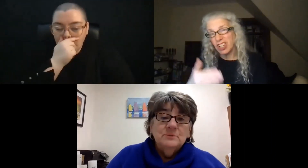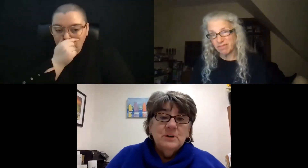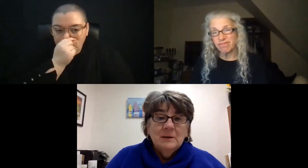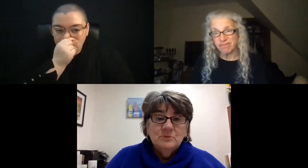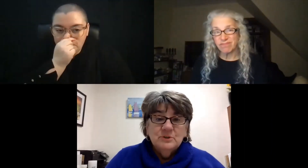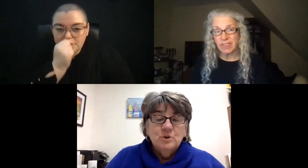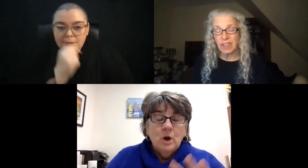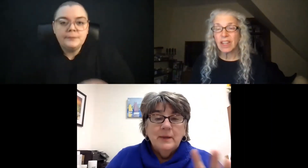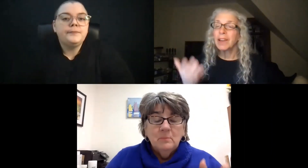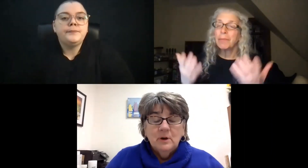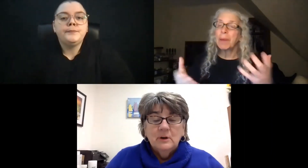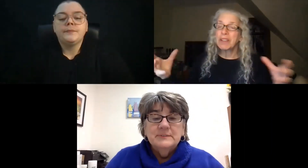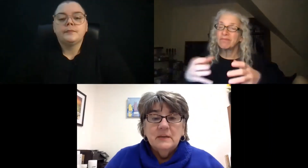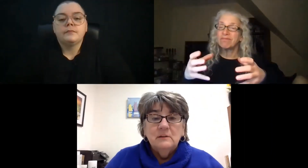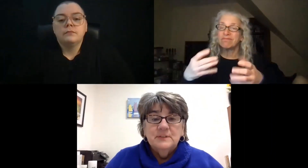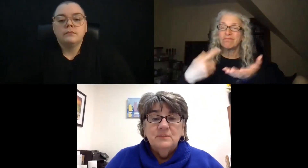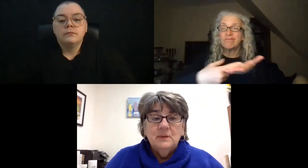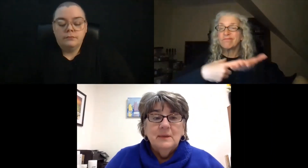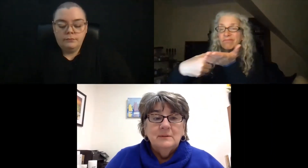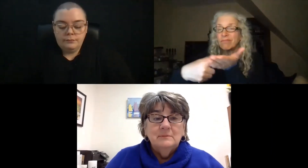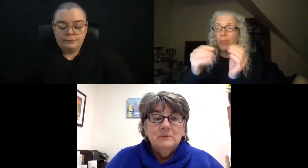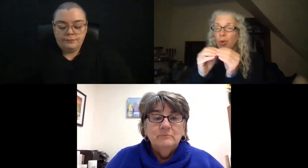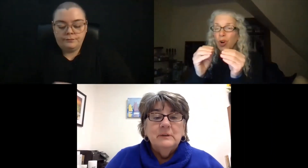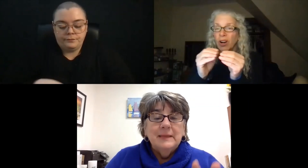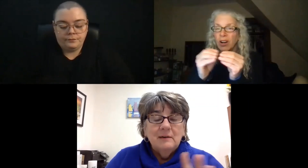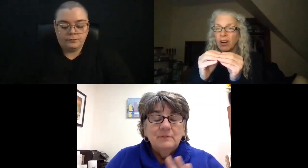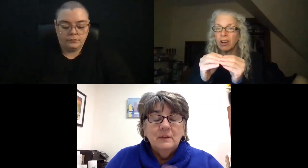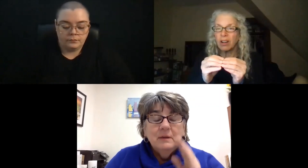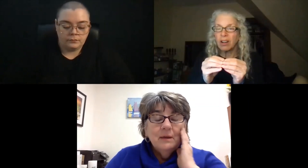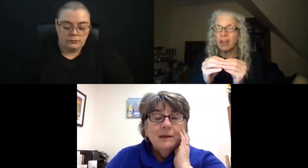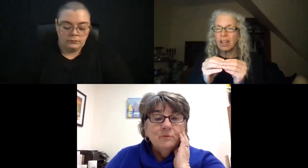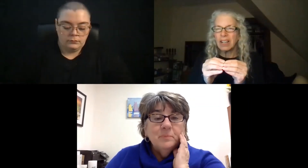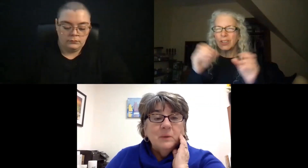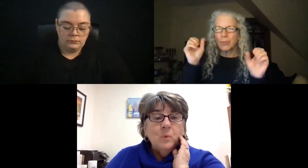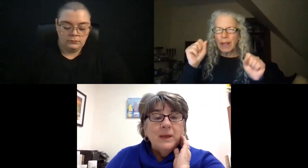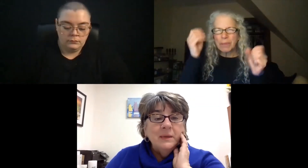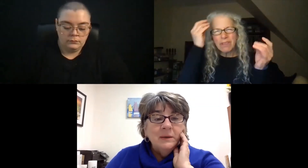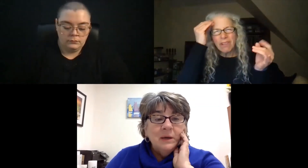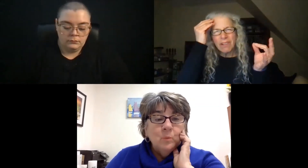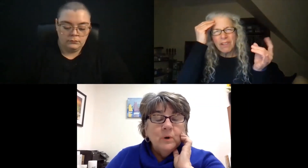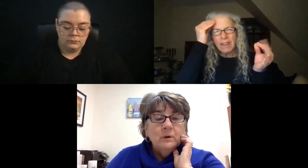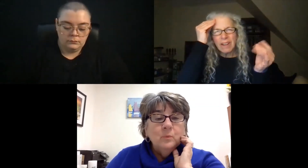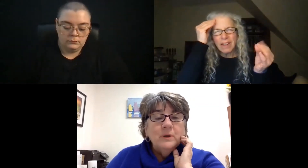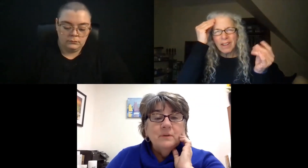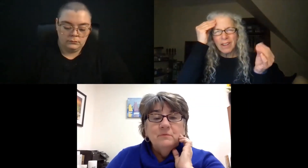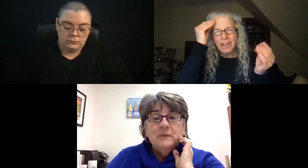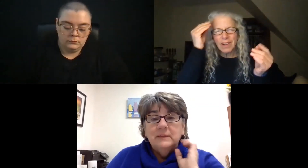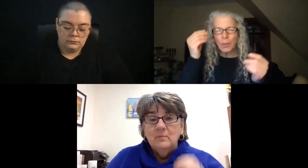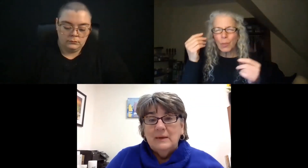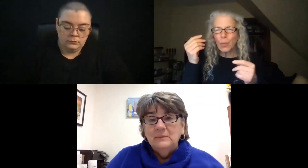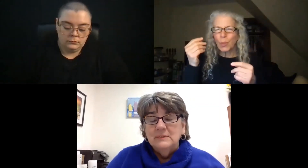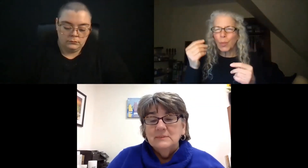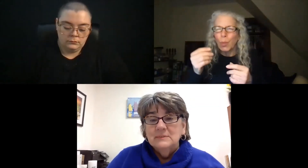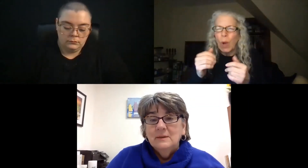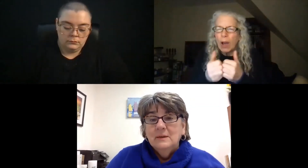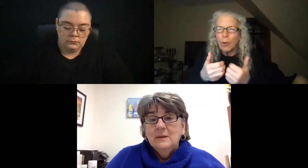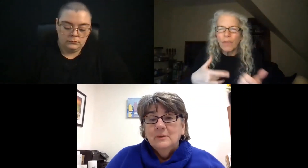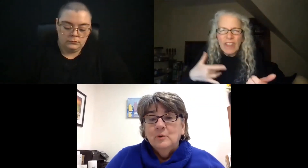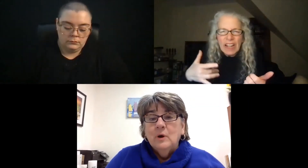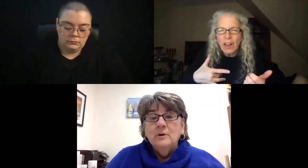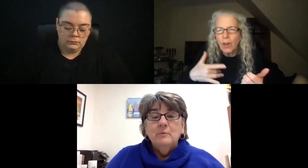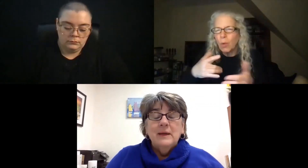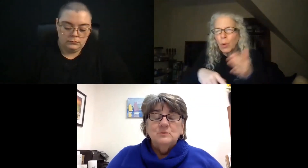spend some time just talking among ourselves and really having everybody weigh in on where they're feeling about this?